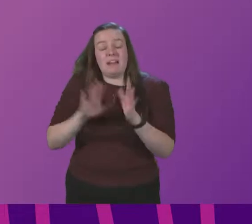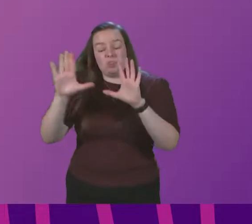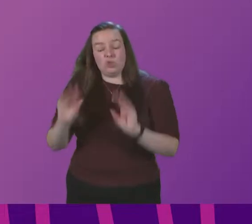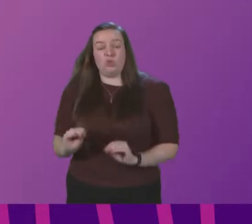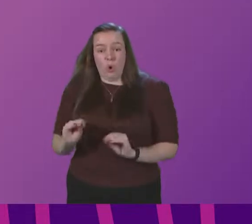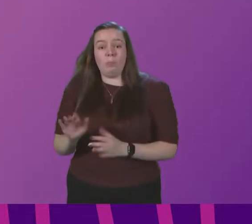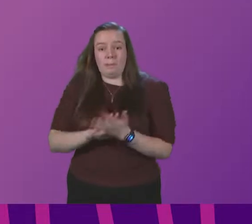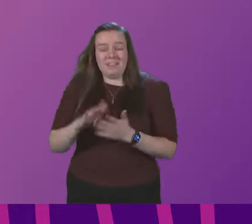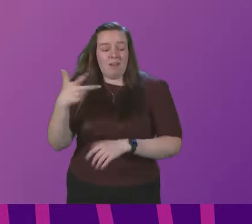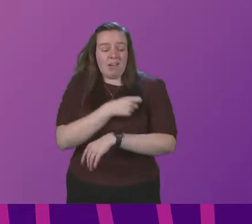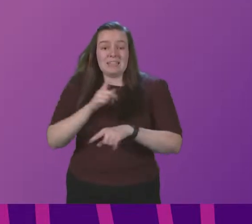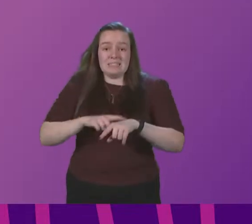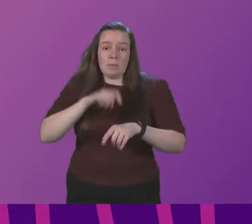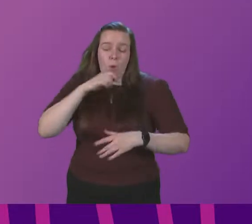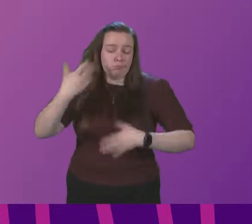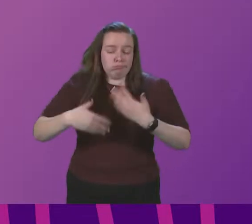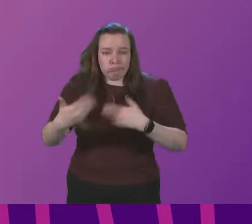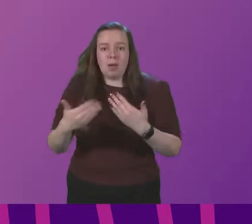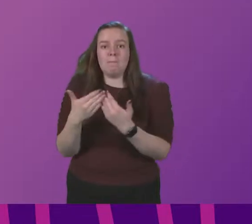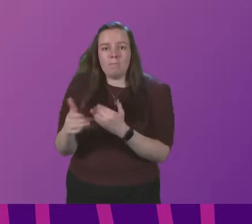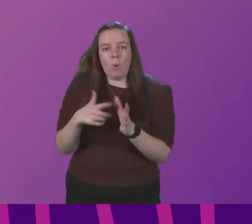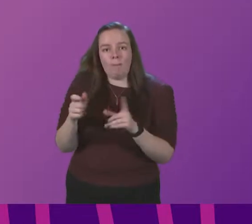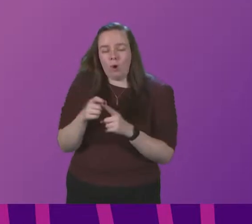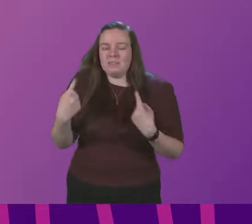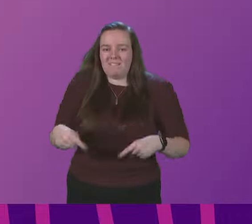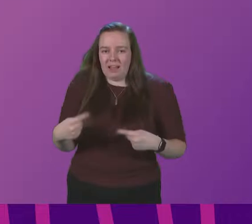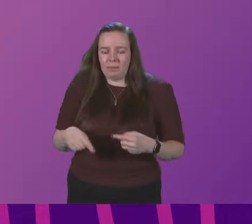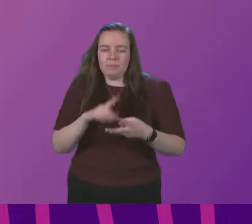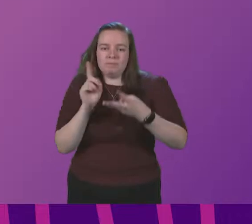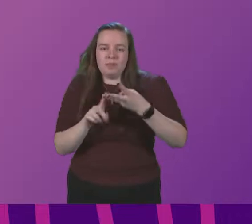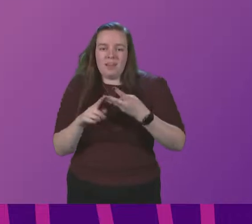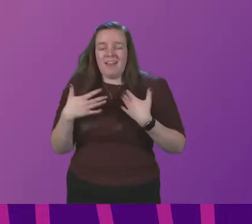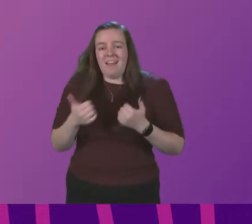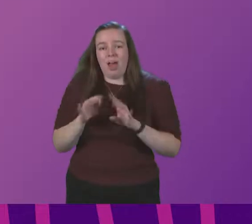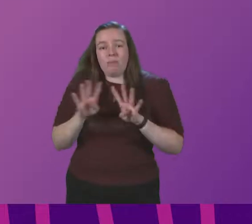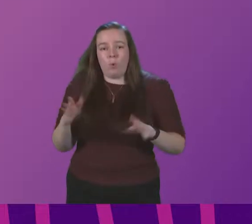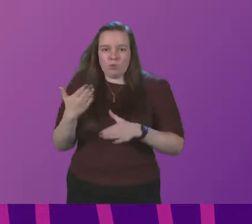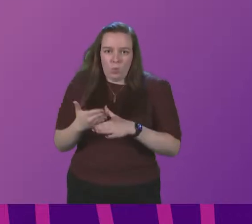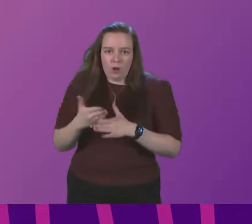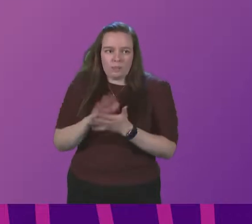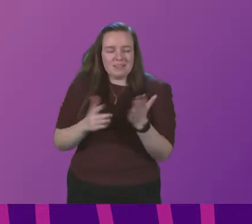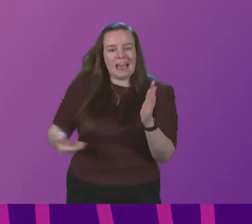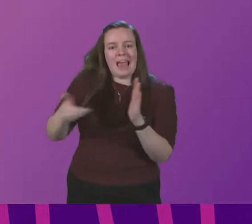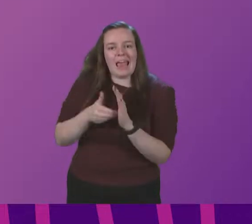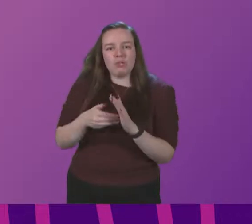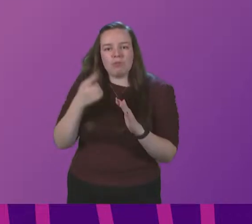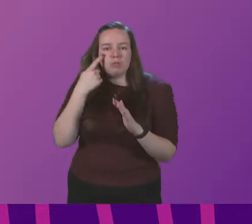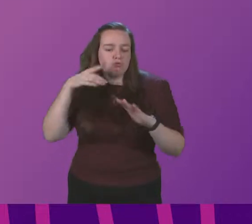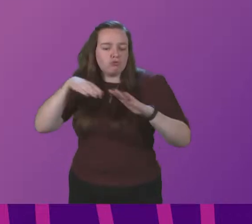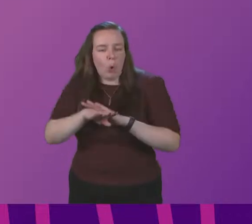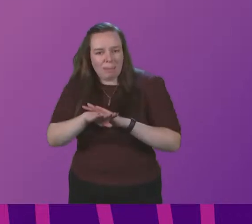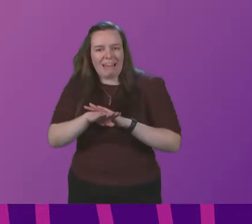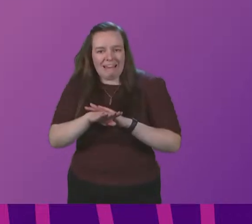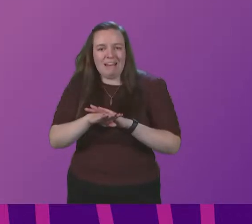vaccination times and enable many more appointments. Thirdly, health boards are working to offer additional drop-in capacity within